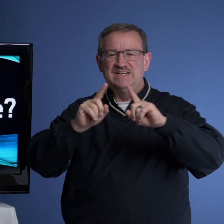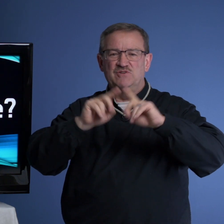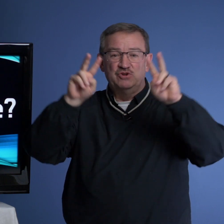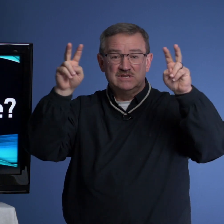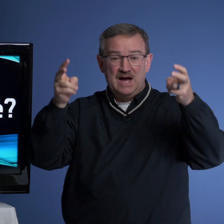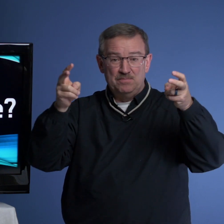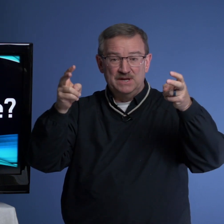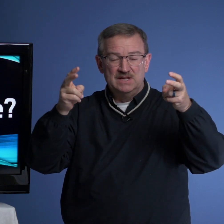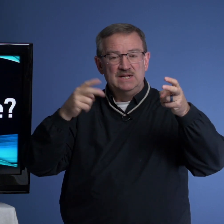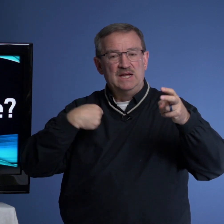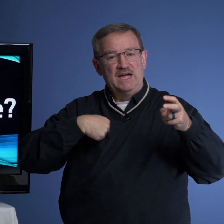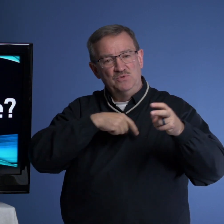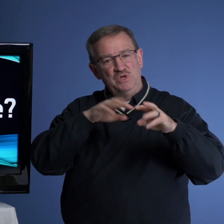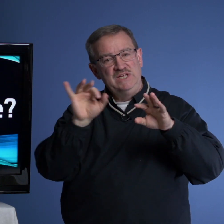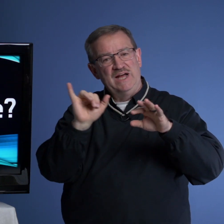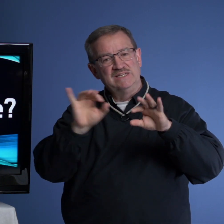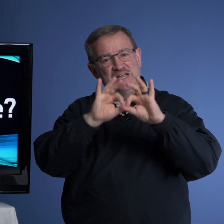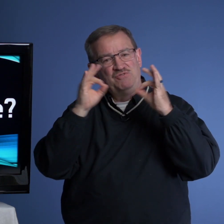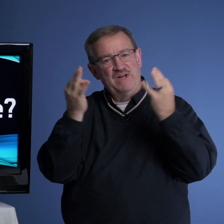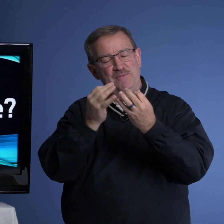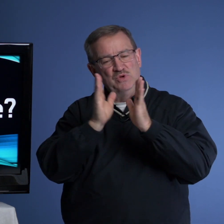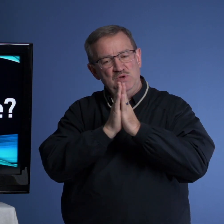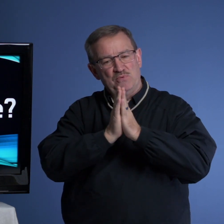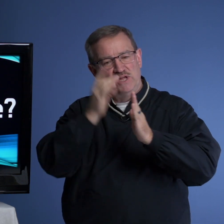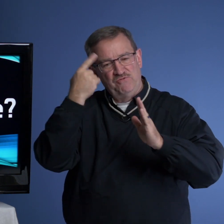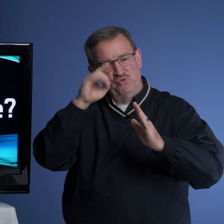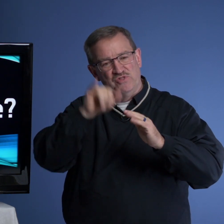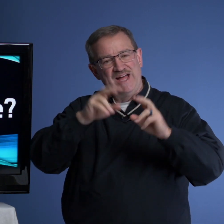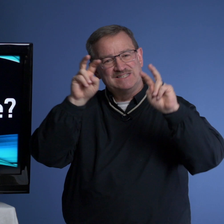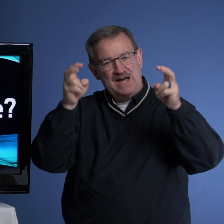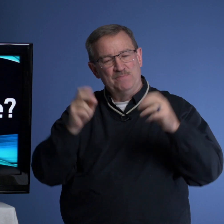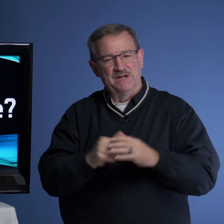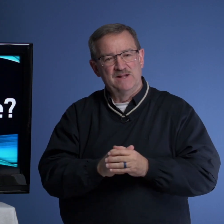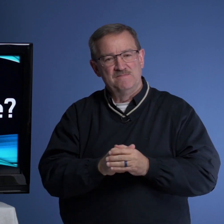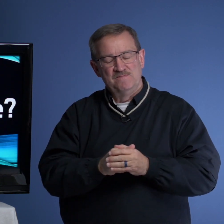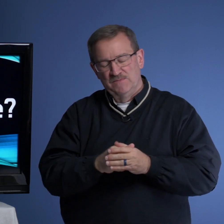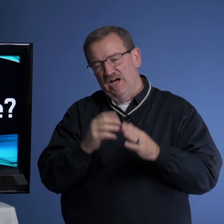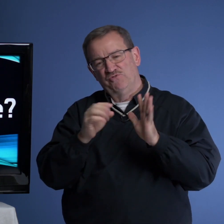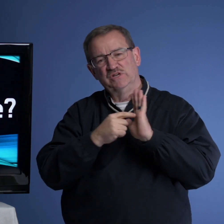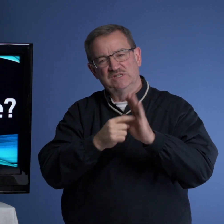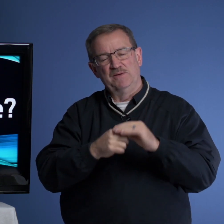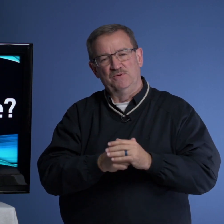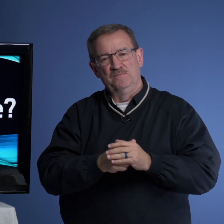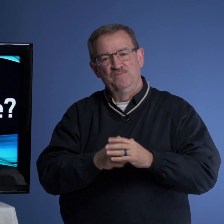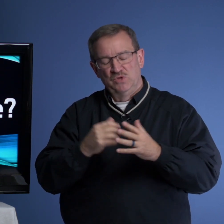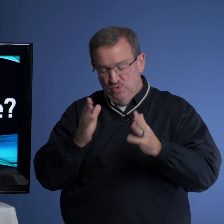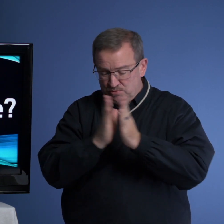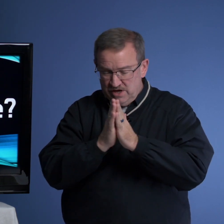different topic. And we as a family, we pray for that topic. For example, we pray